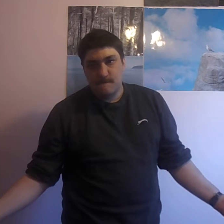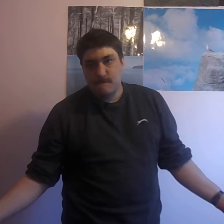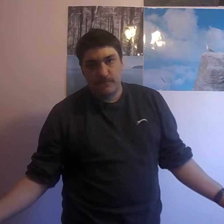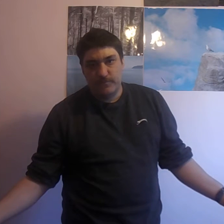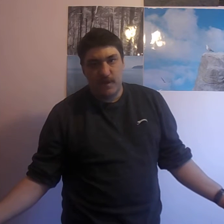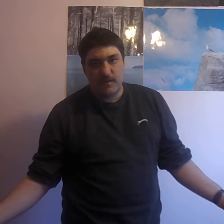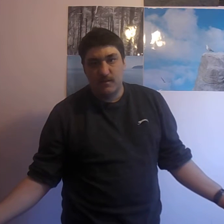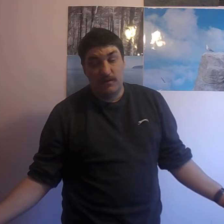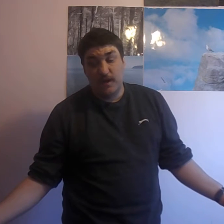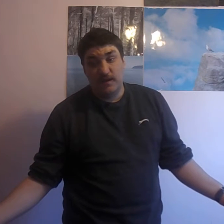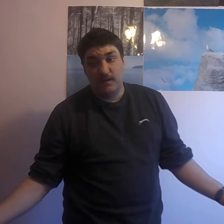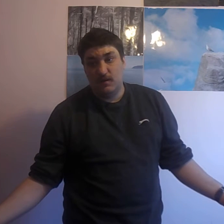It's not needed.